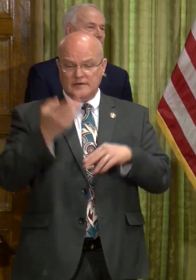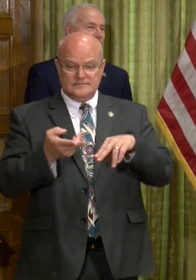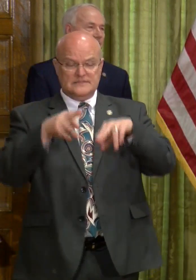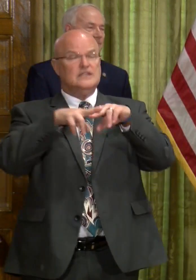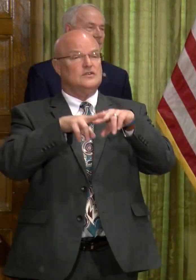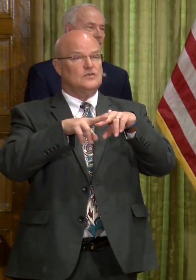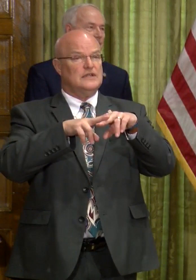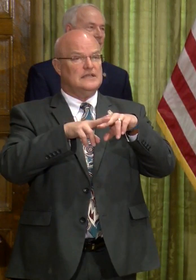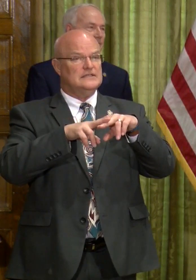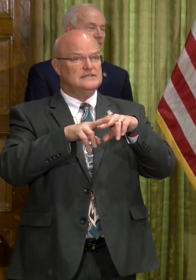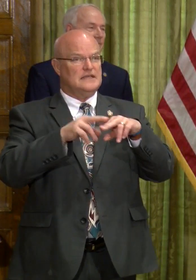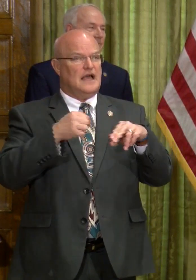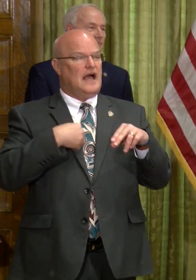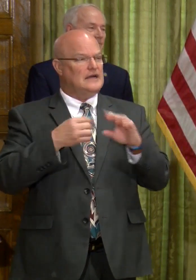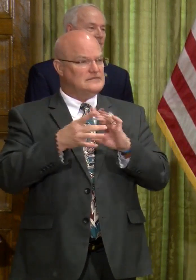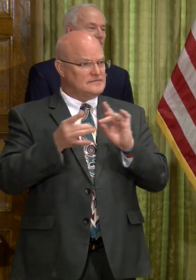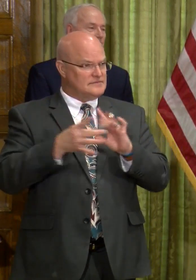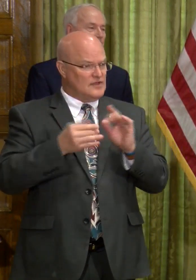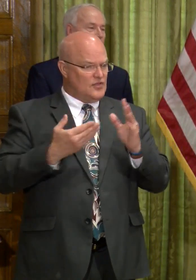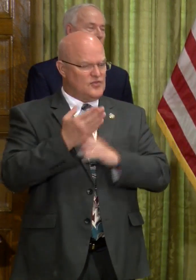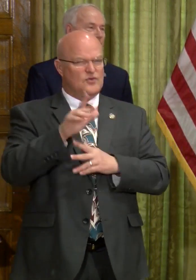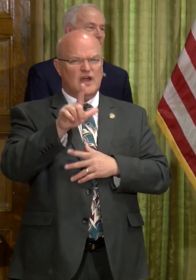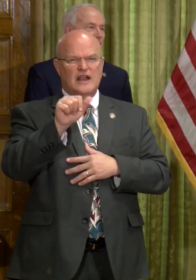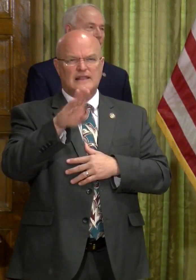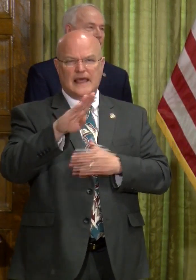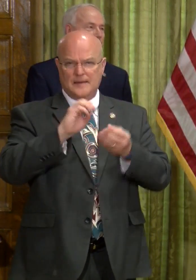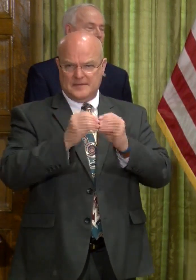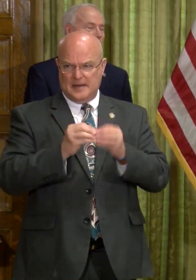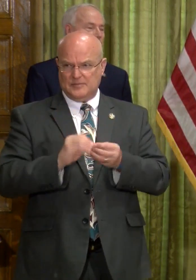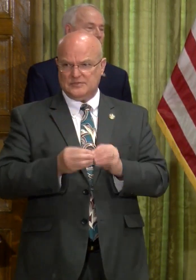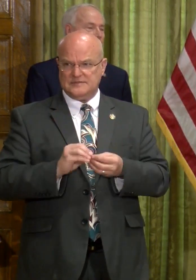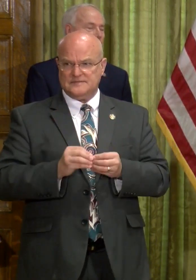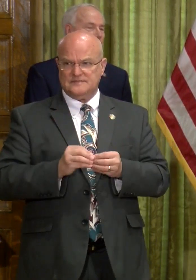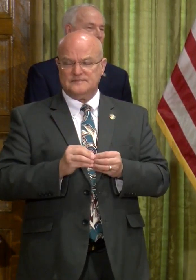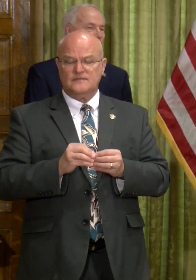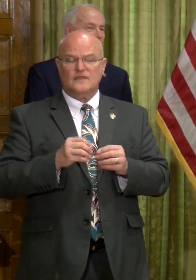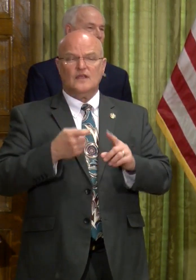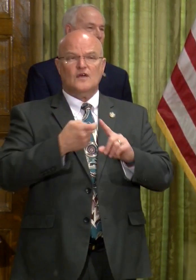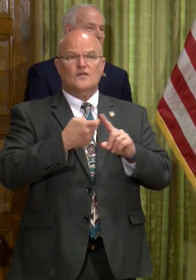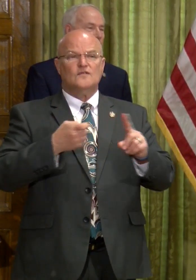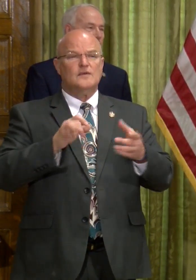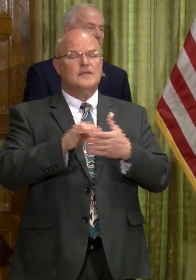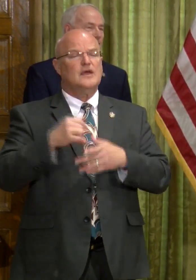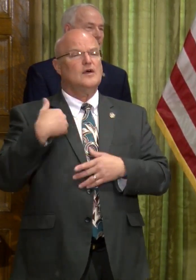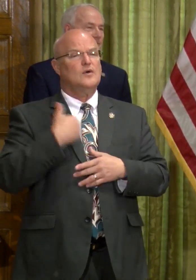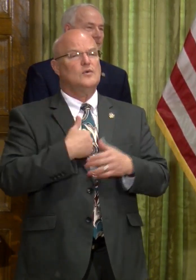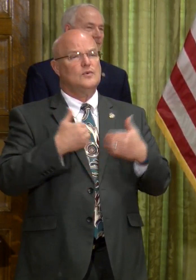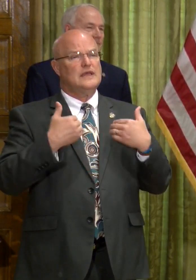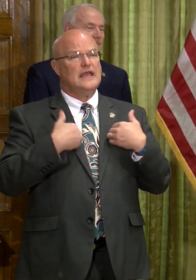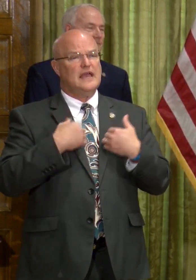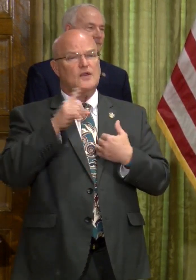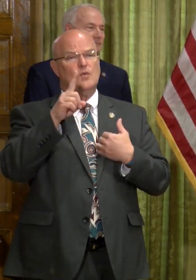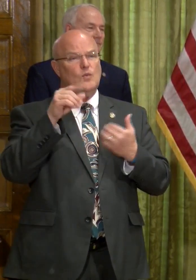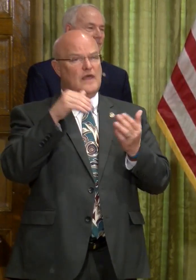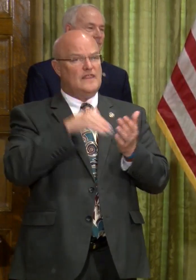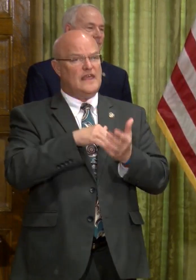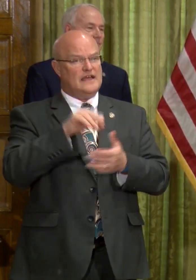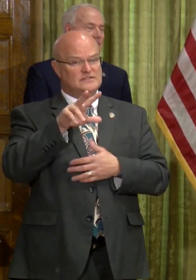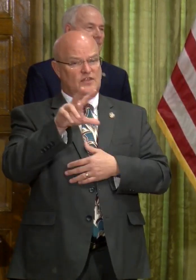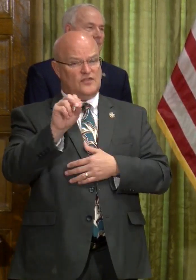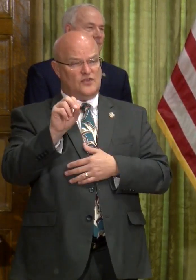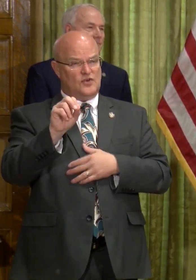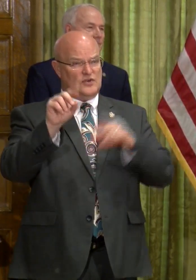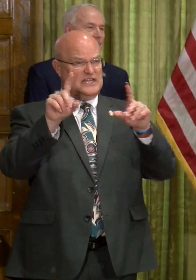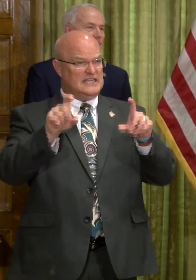increase, I'll go over as I go through our lab numbers. Of the, we had 1,030